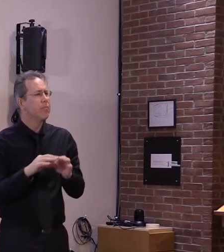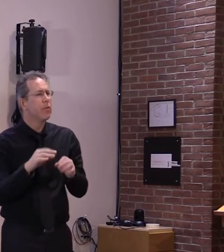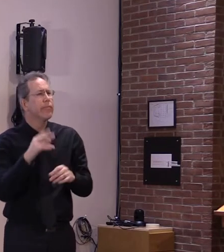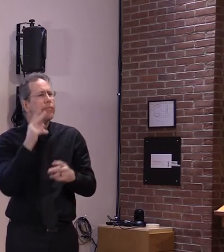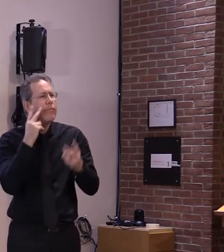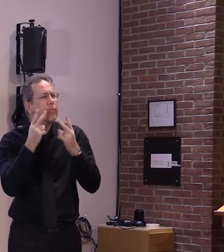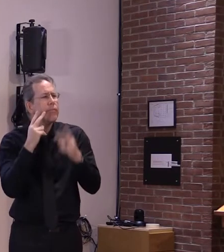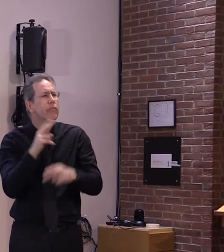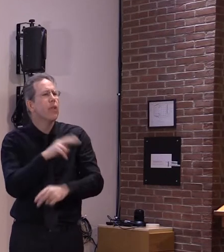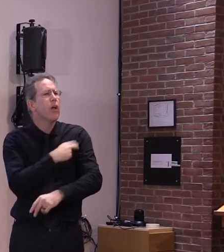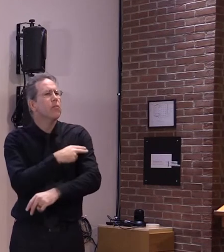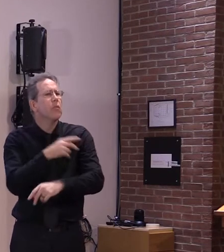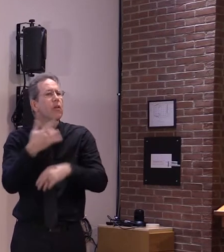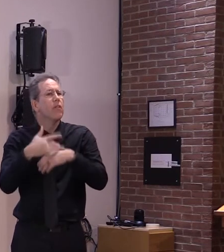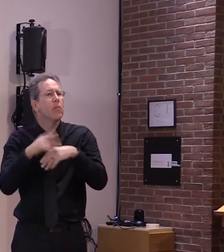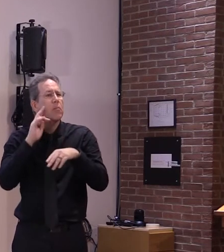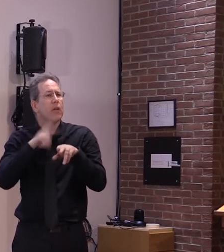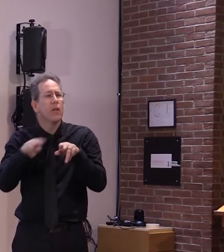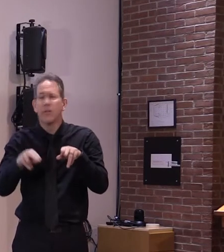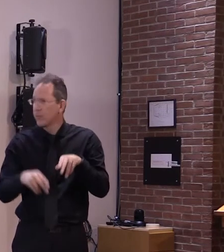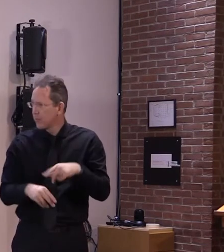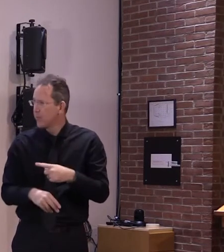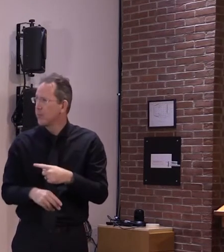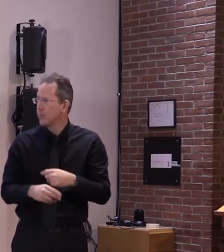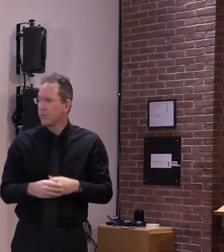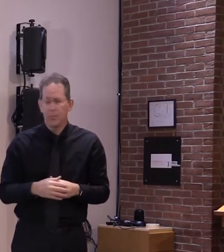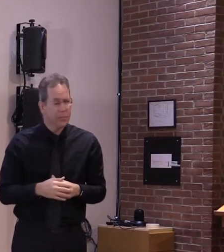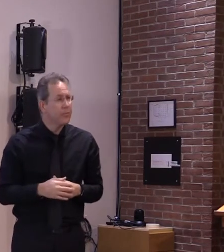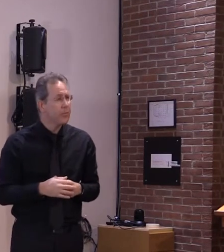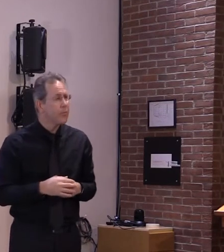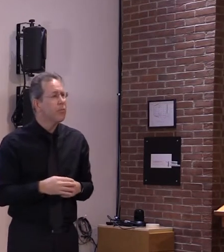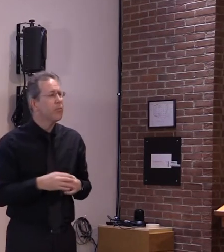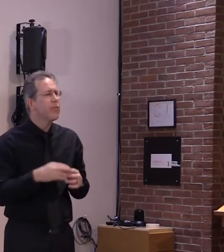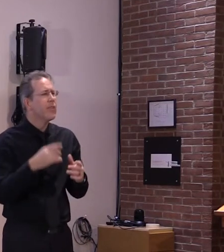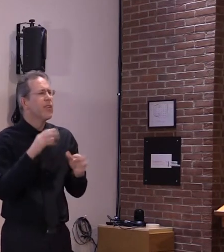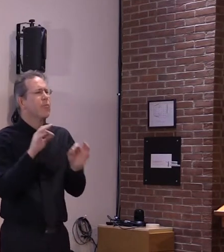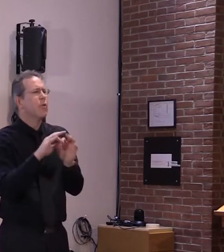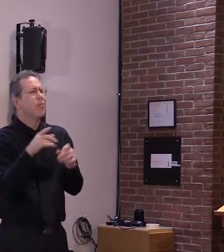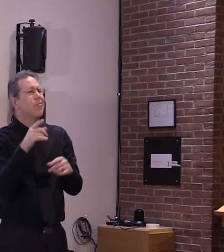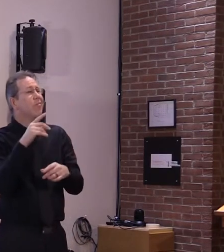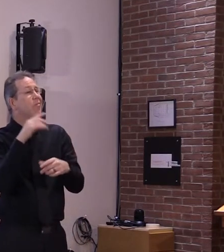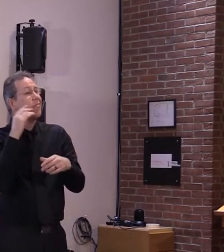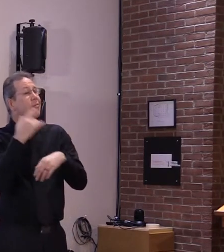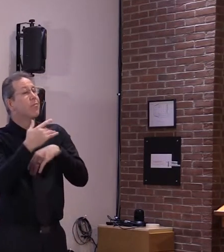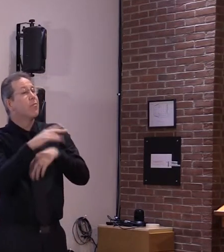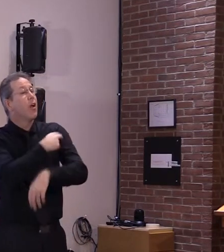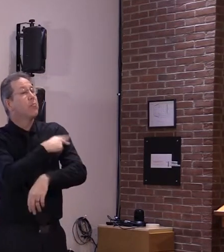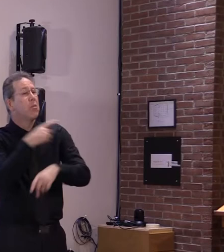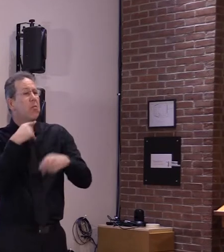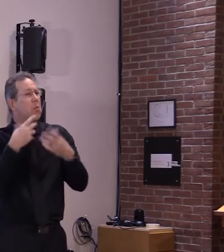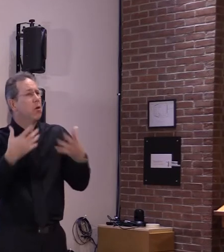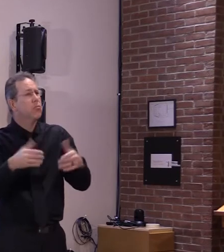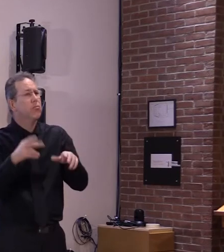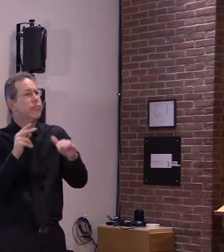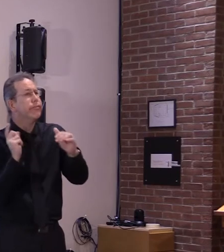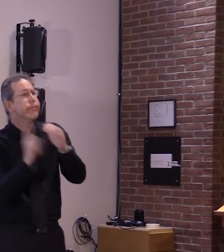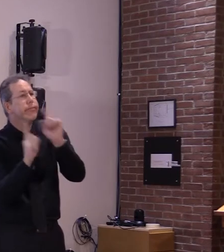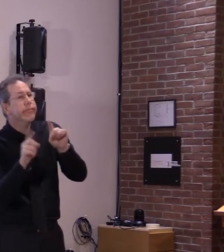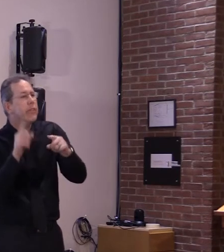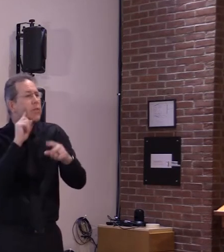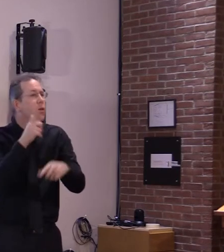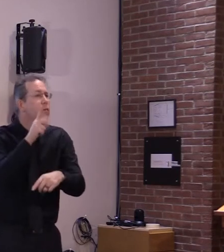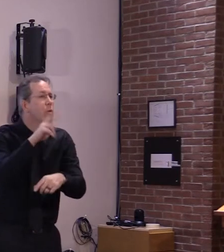that needs treatment we encourage you and remind you that there is still time to get your flu shot this year